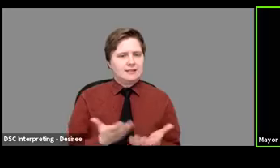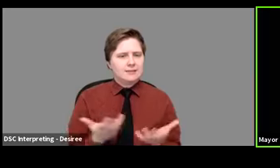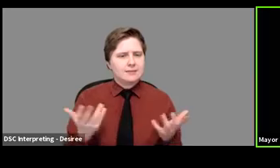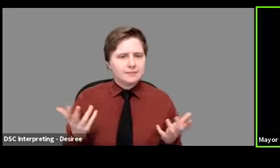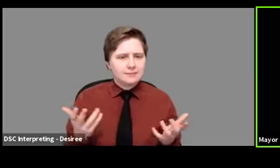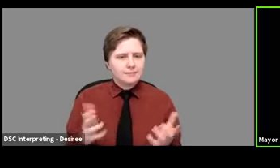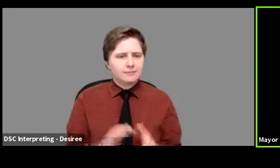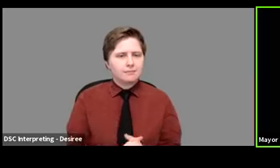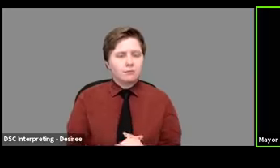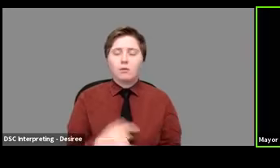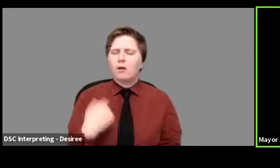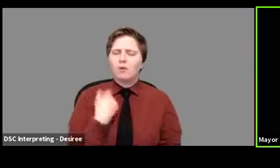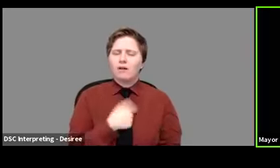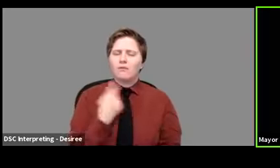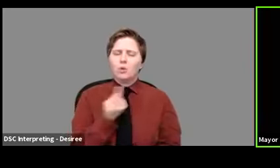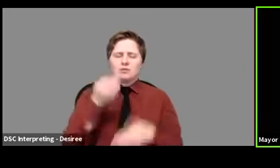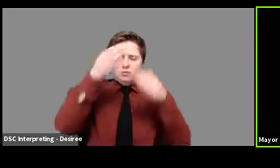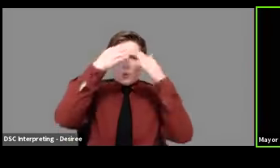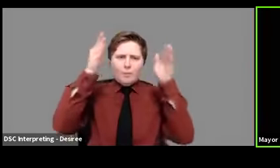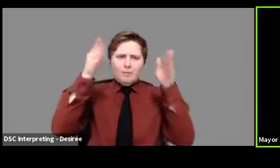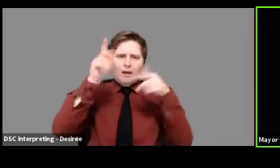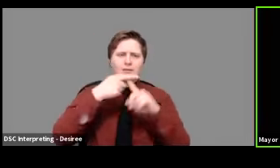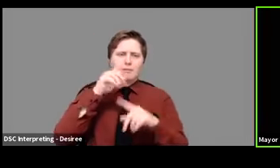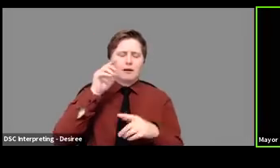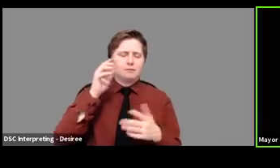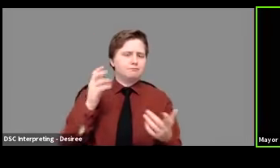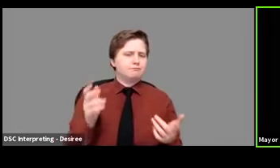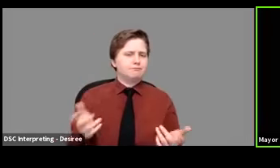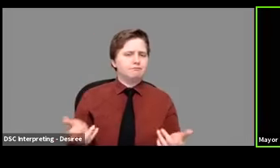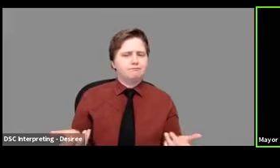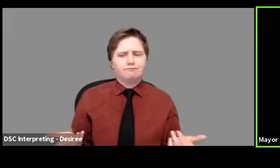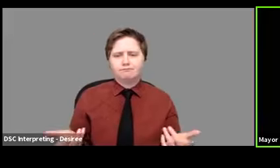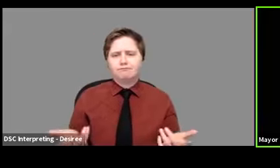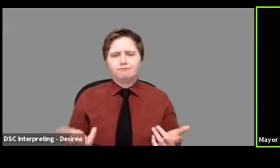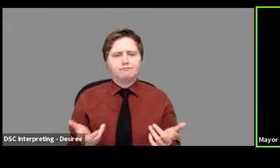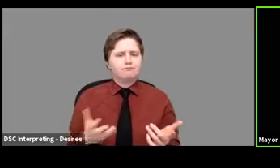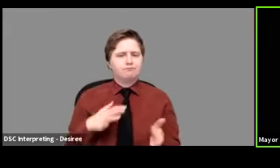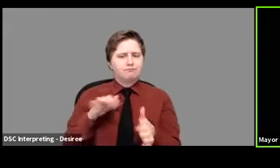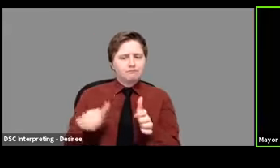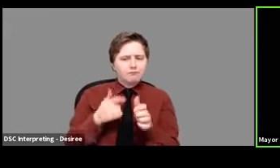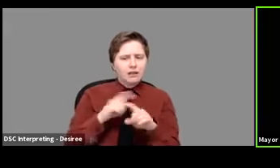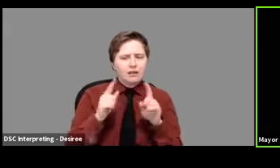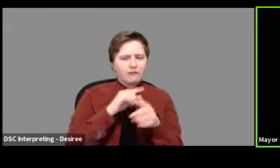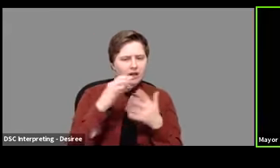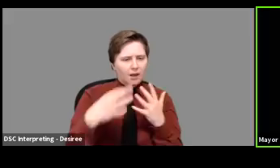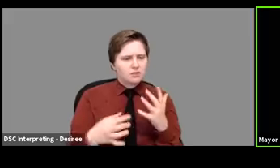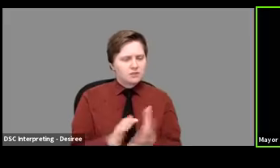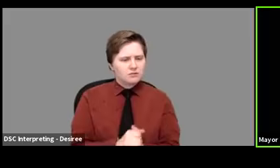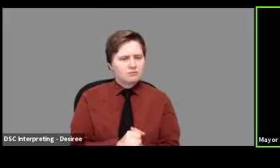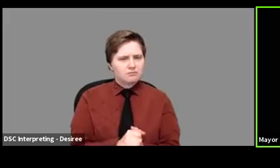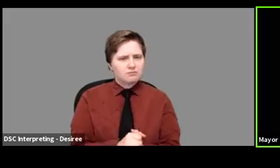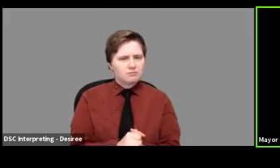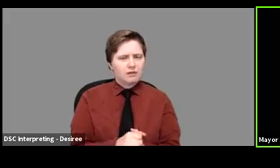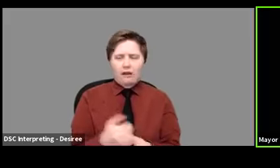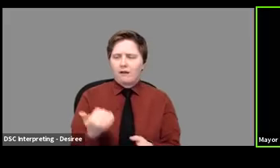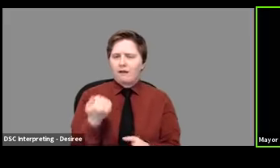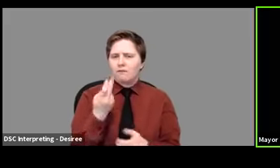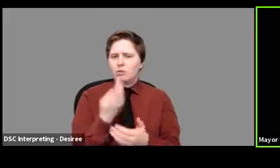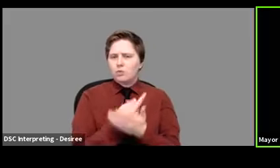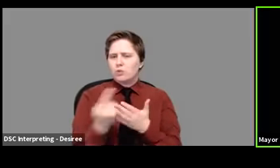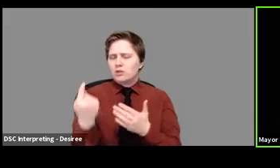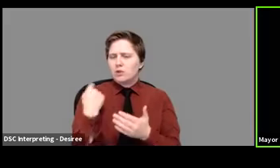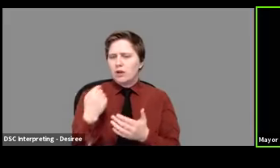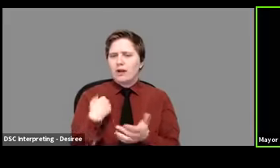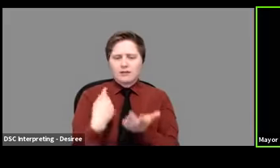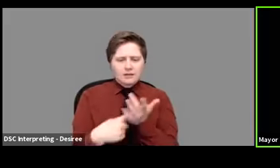We have always been open-minded, uh, to, uh, to pursuing these options. There was a conversation a couple of weeks ago about whether a